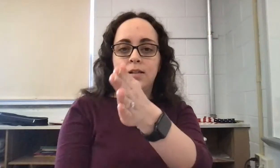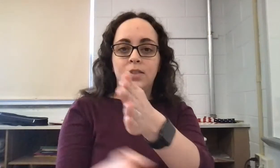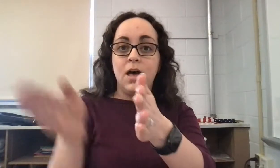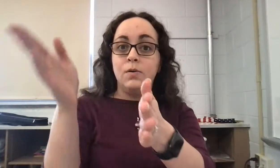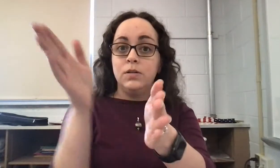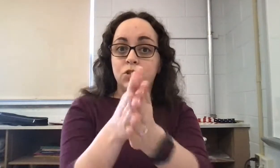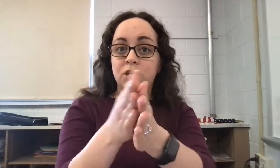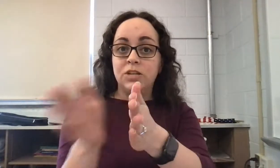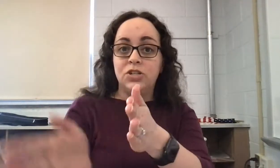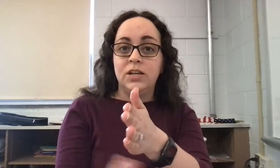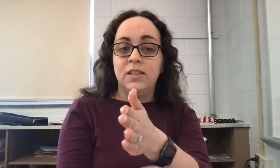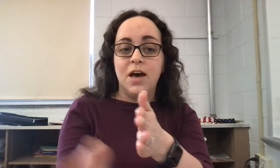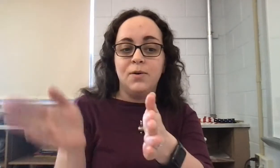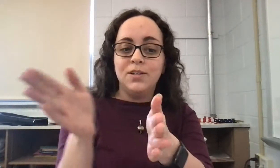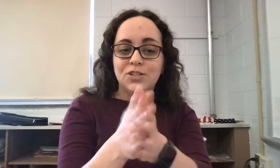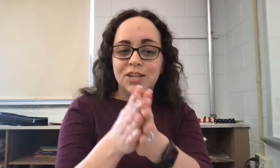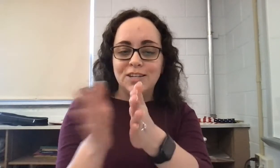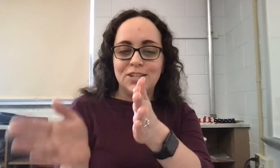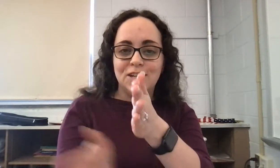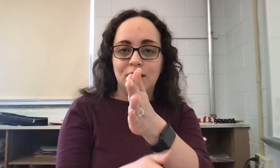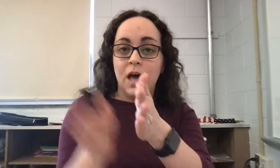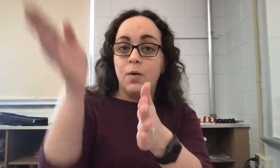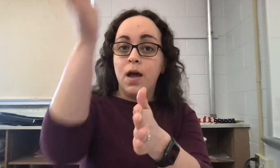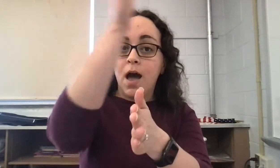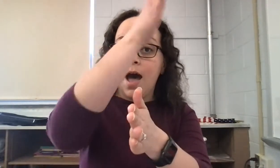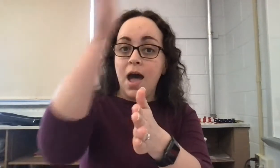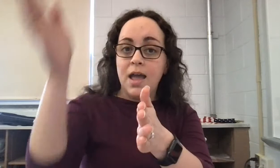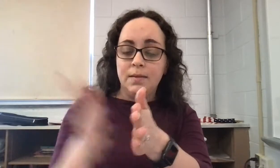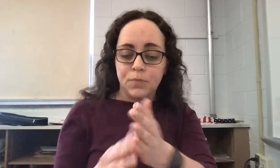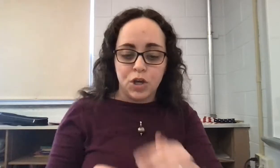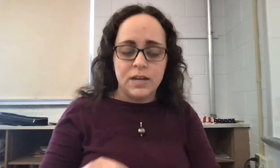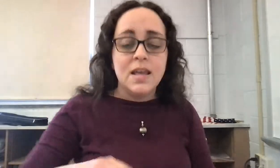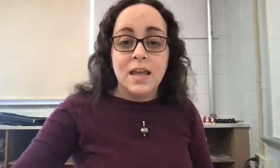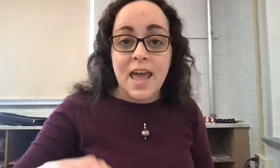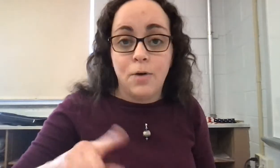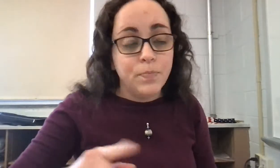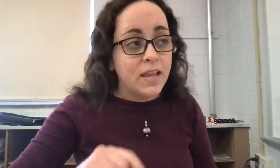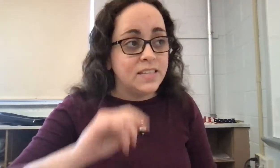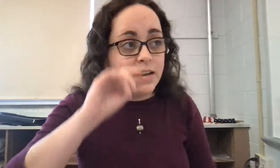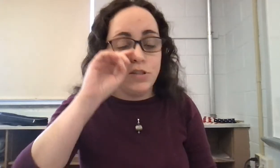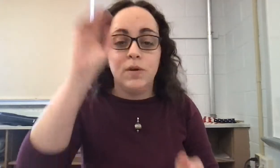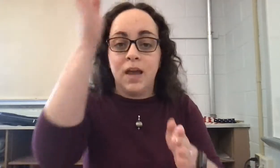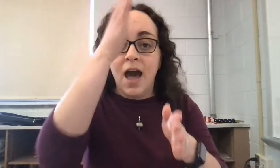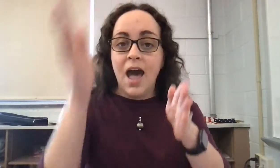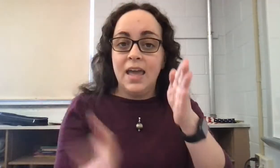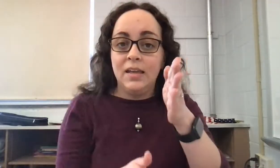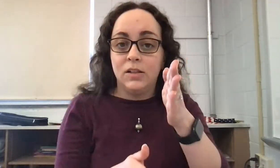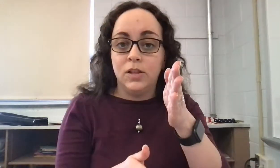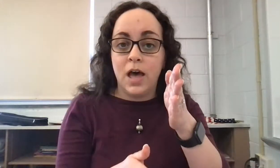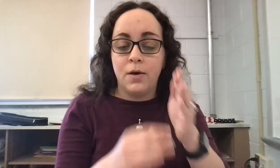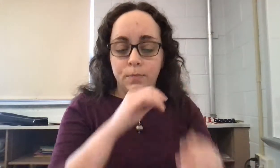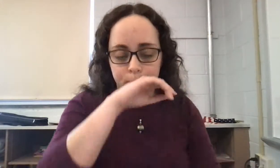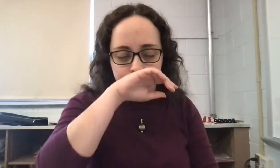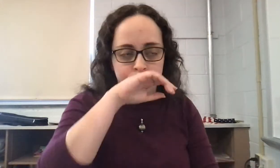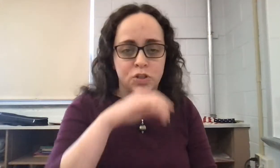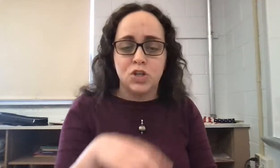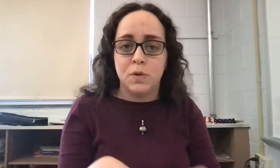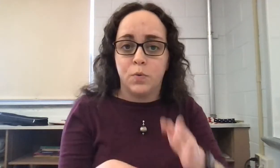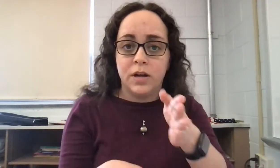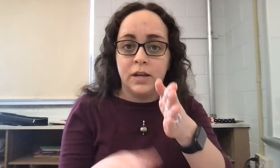low, chicka, chicka, low, chicka, chicka, low, high. Good. Now, instead of doing high, low, excuse me, we're going to